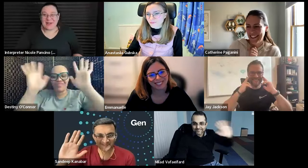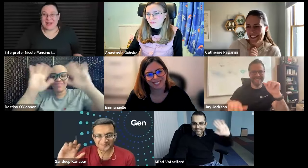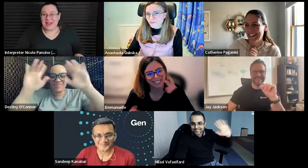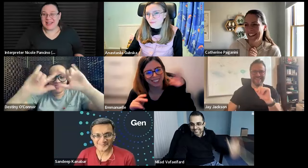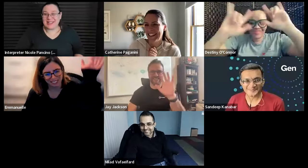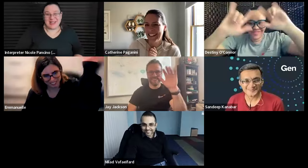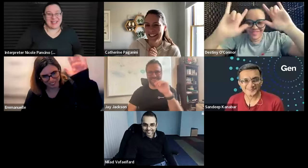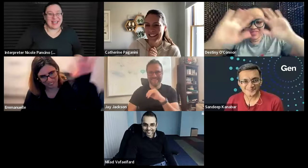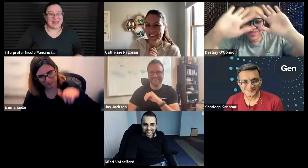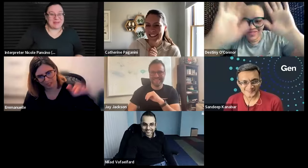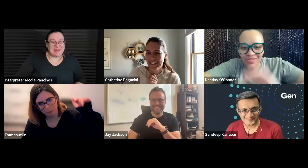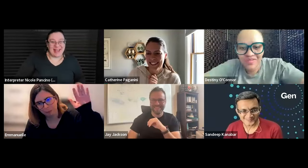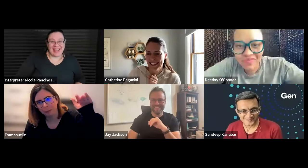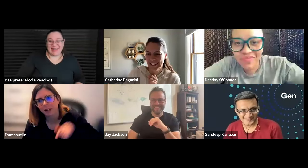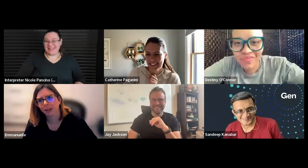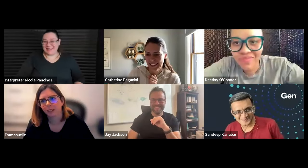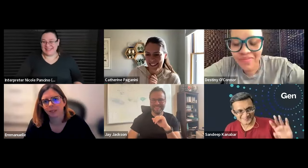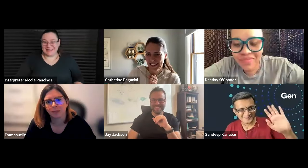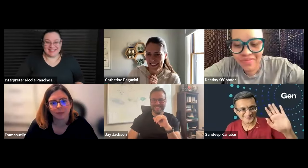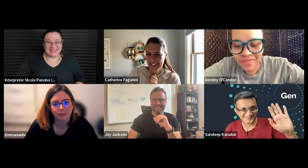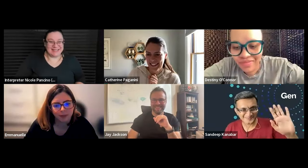bye everyone see you all later bye